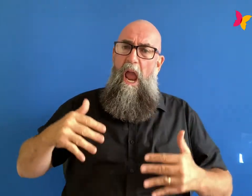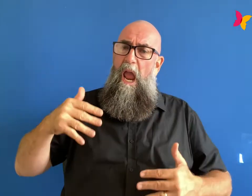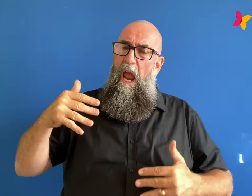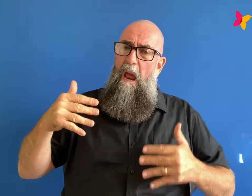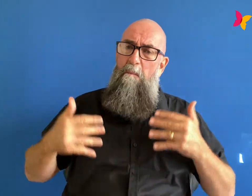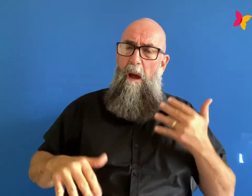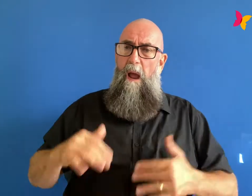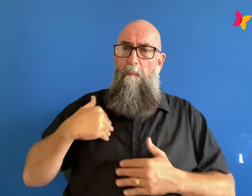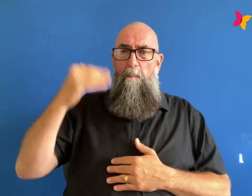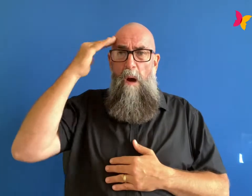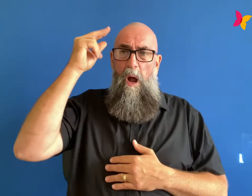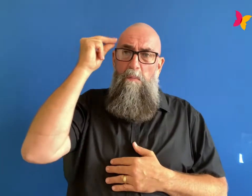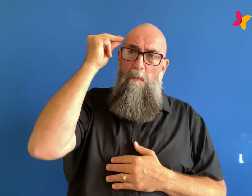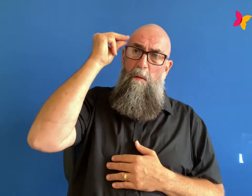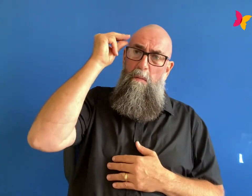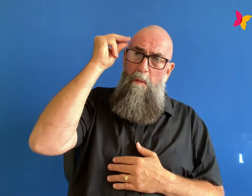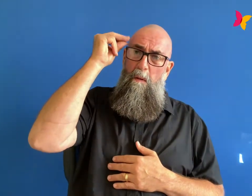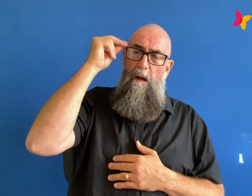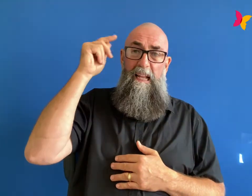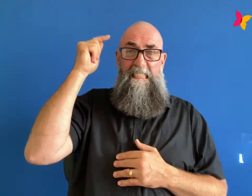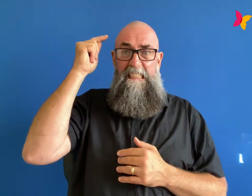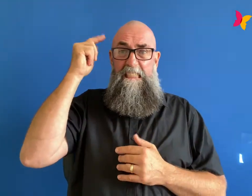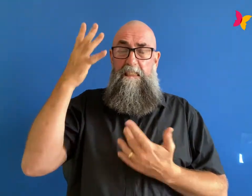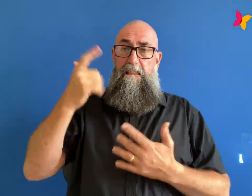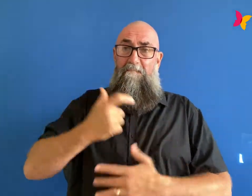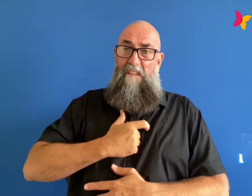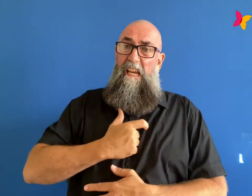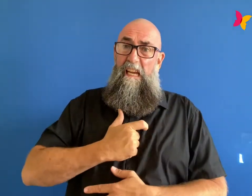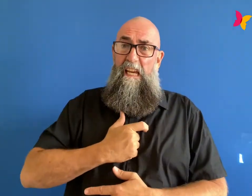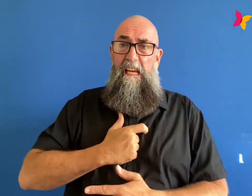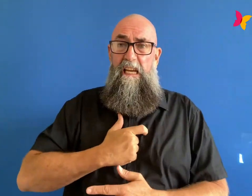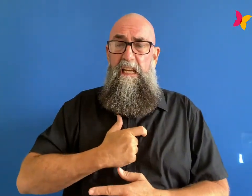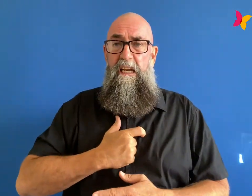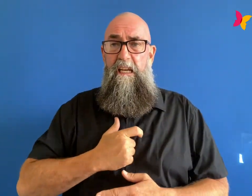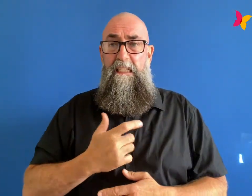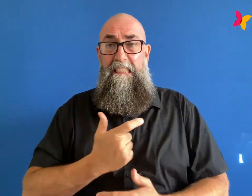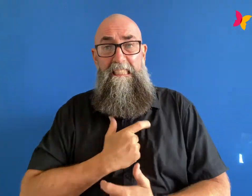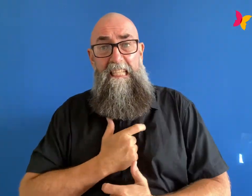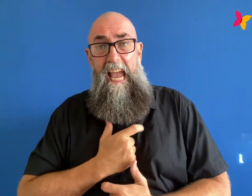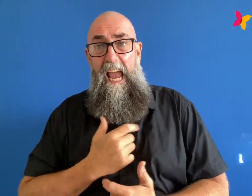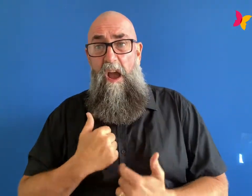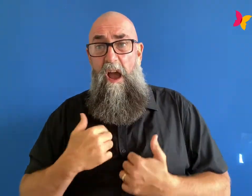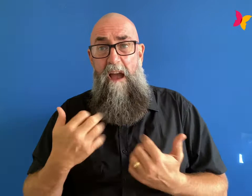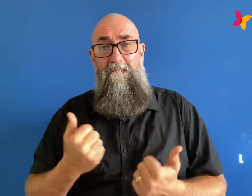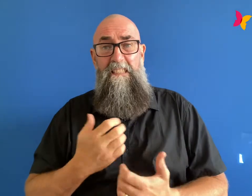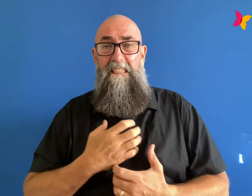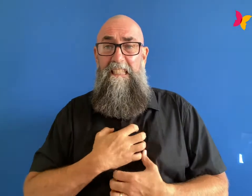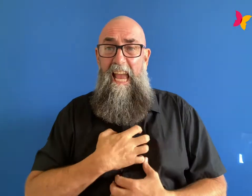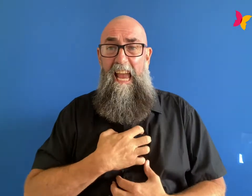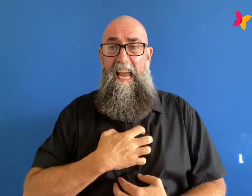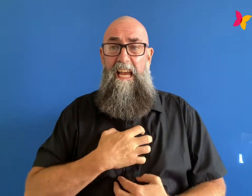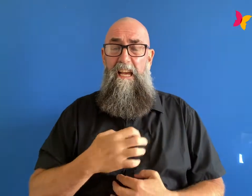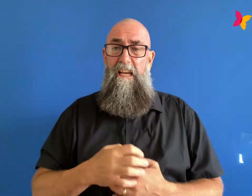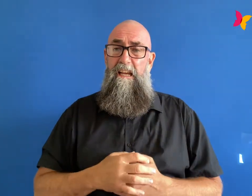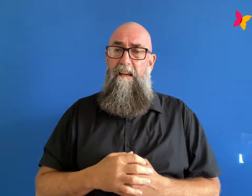really scared you know that i was saying about horses in water